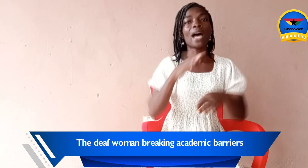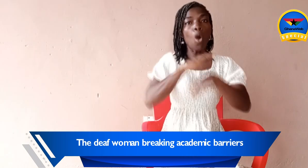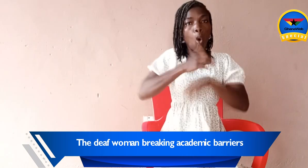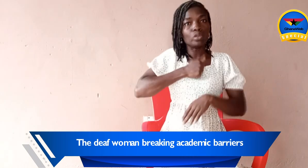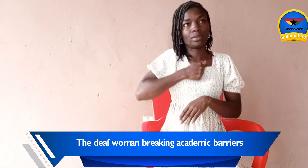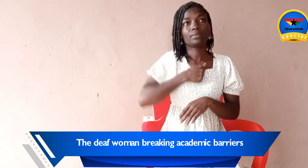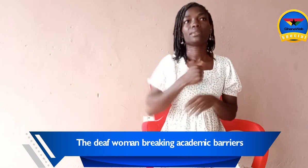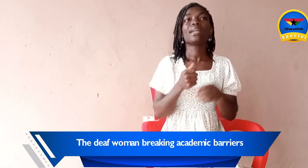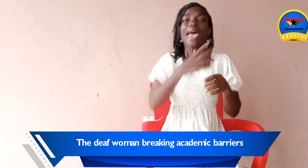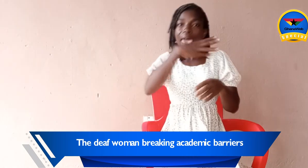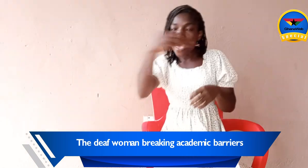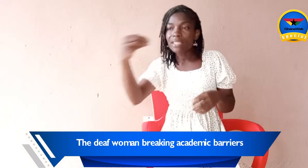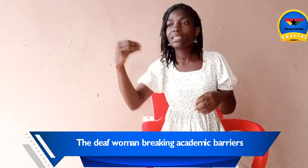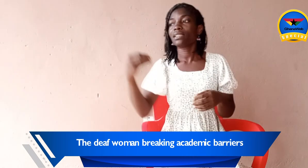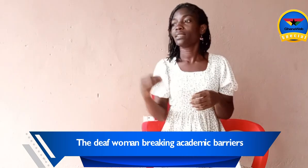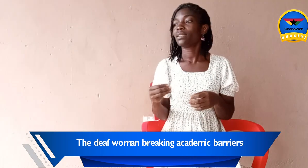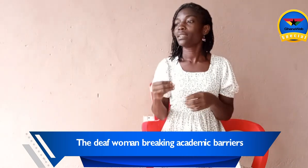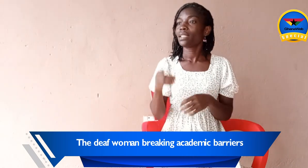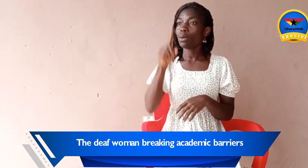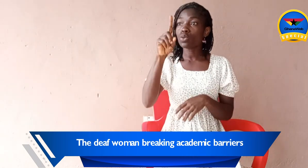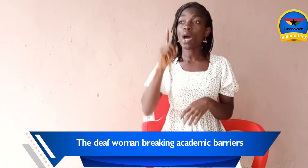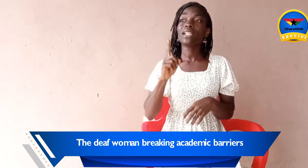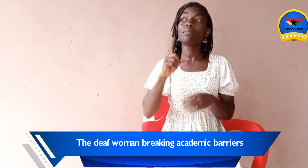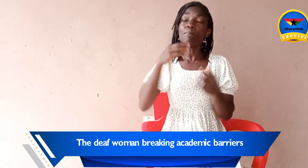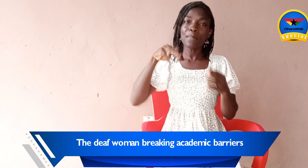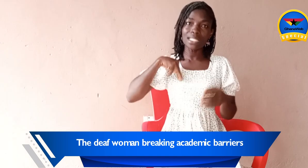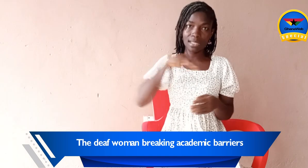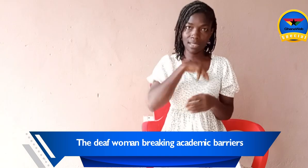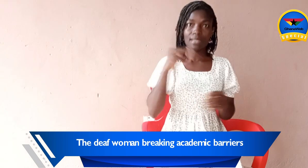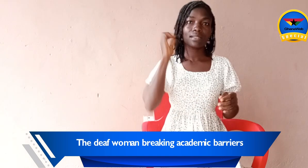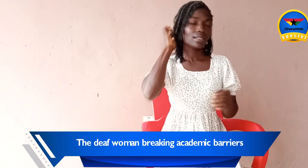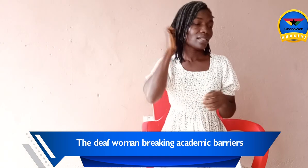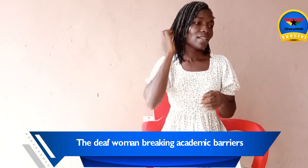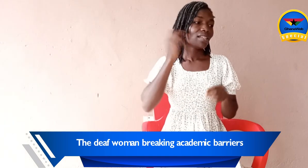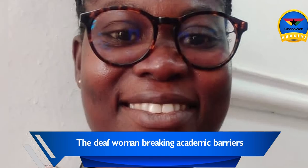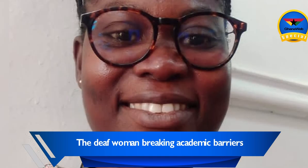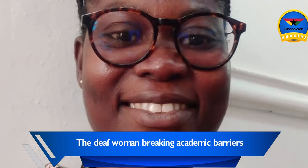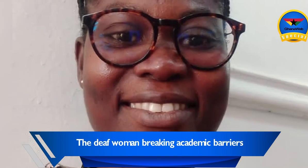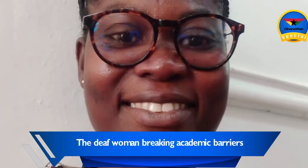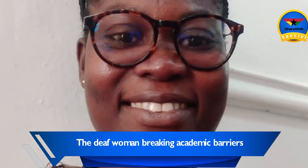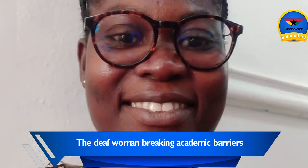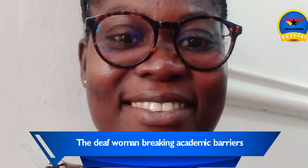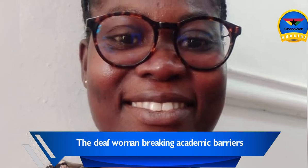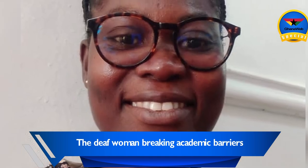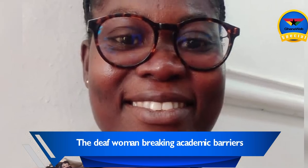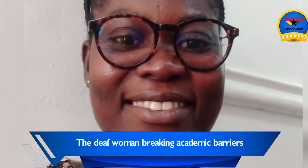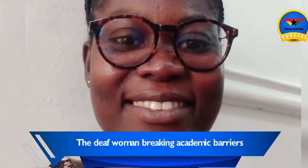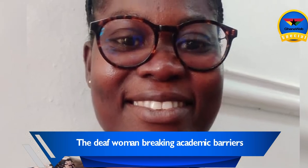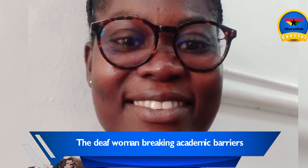own. And there was one mate. She's called Patience Sabu.